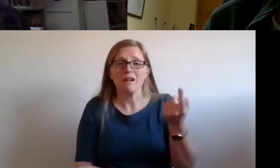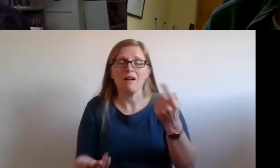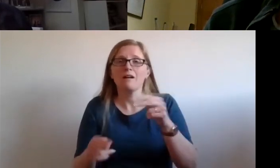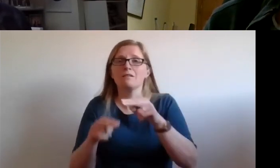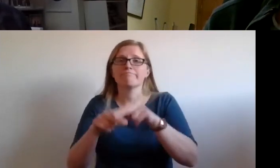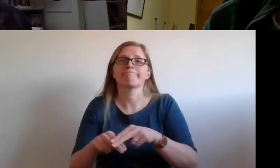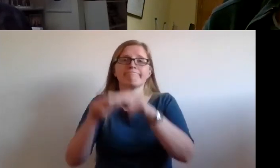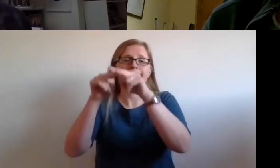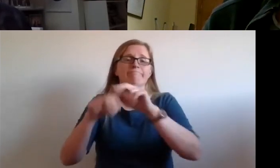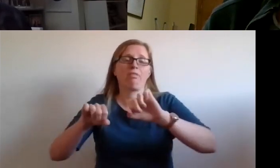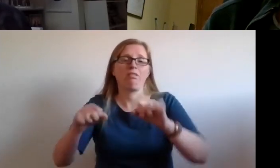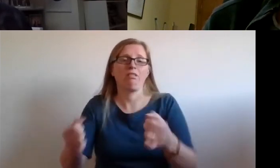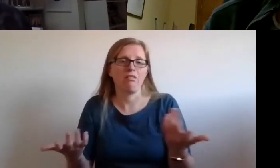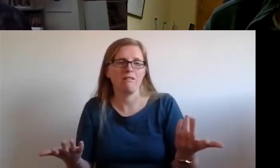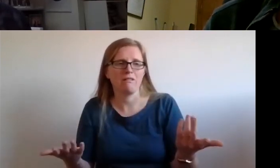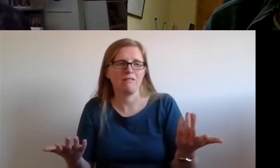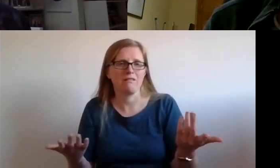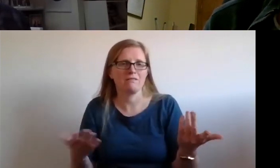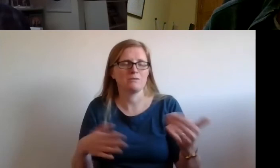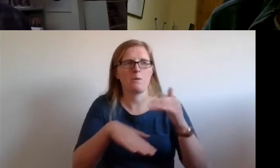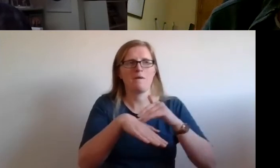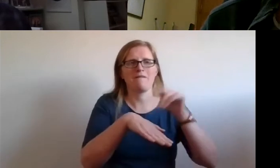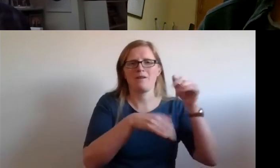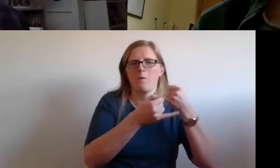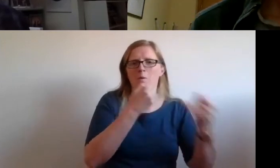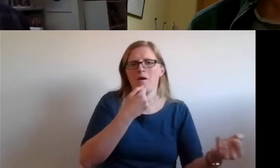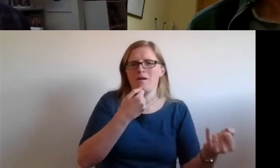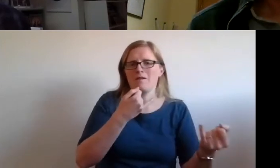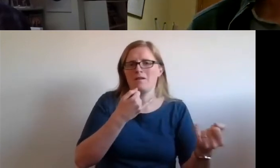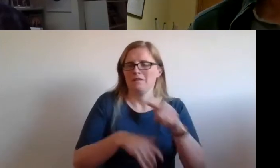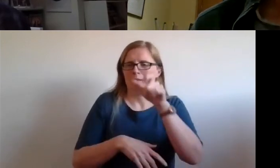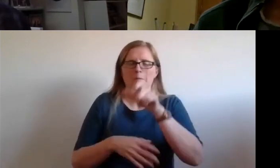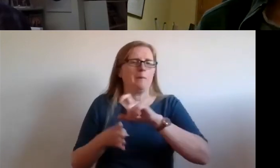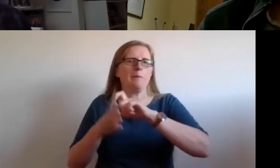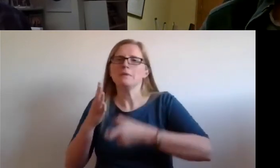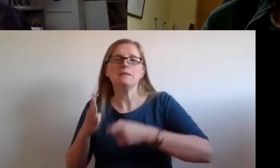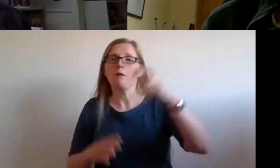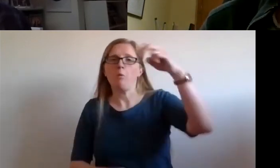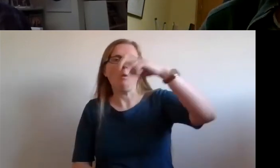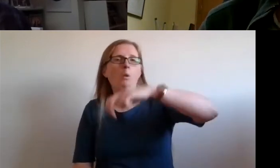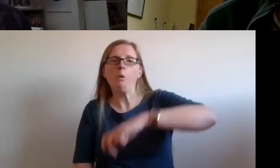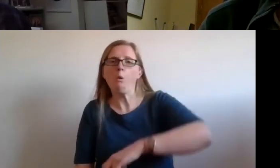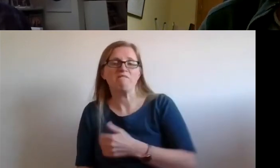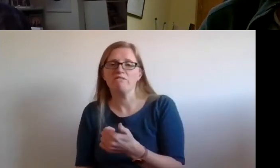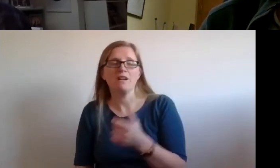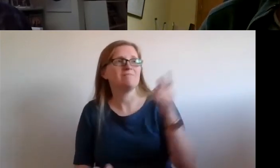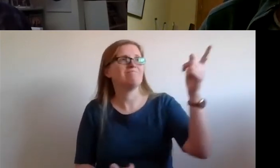able-bodied people would have been able to, you know, go down the stairs, as an example. So